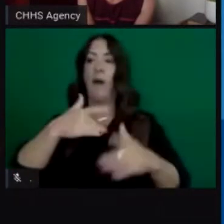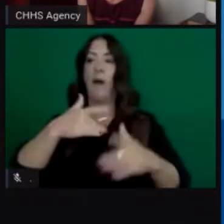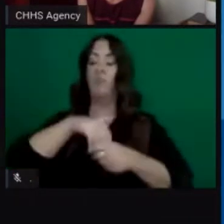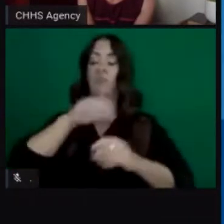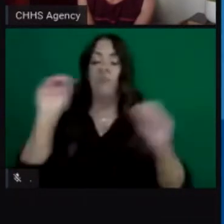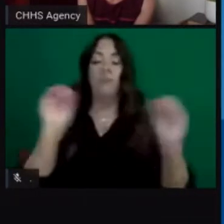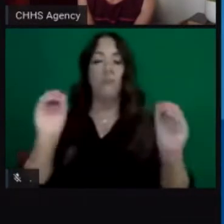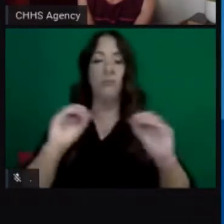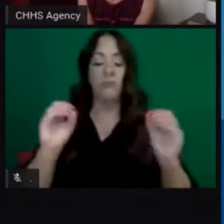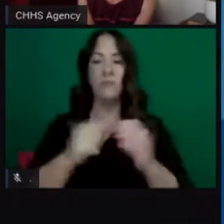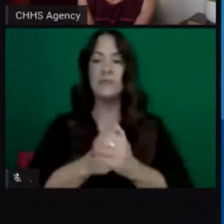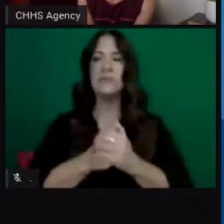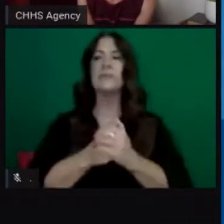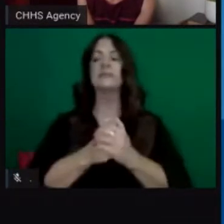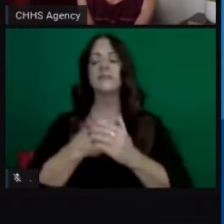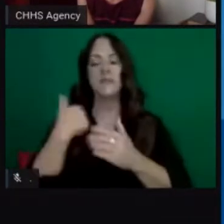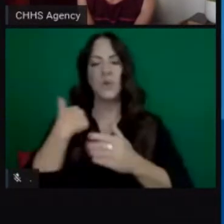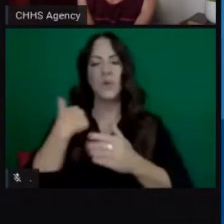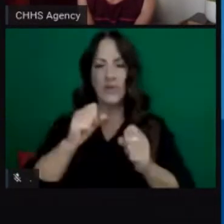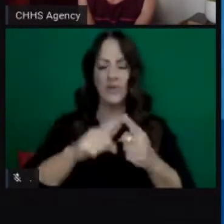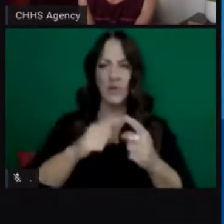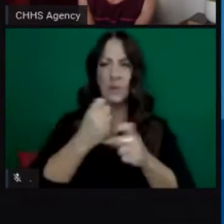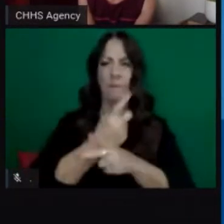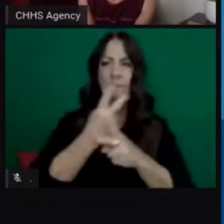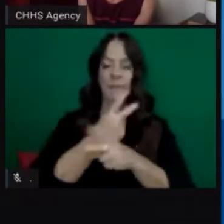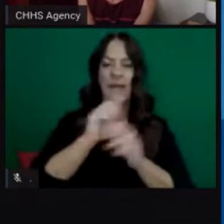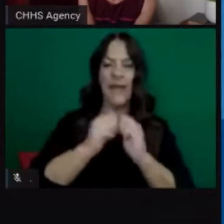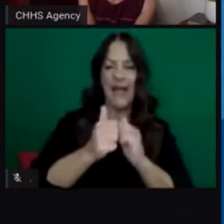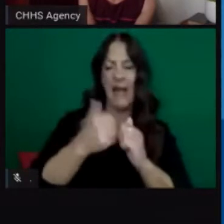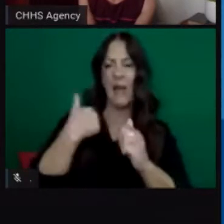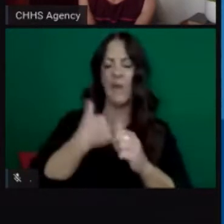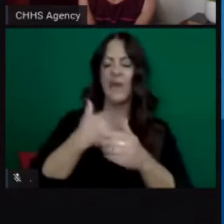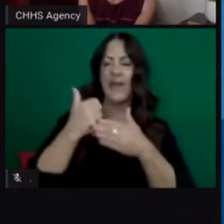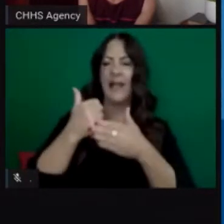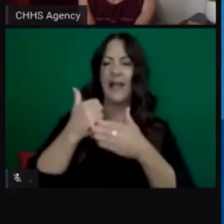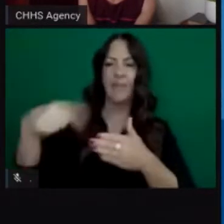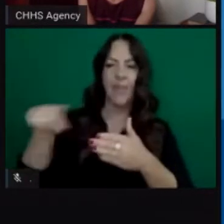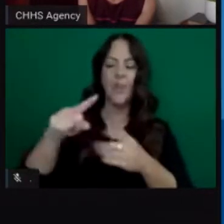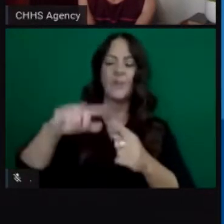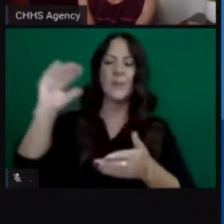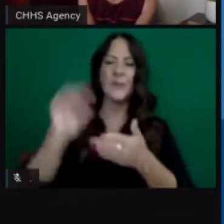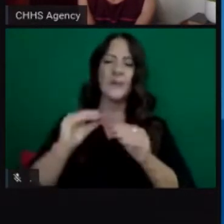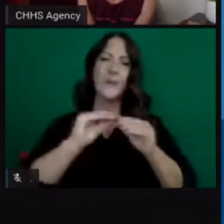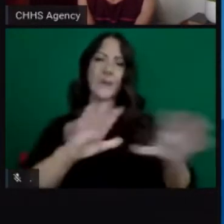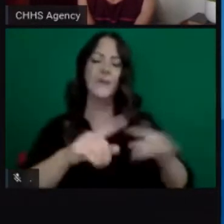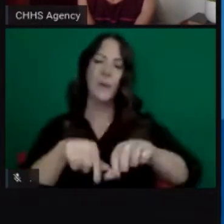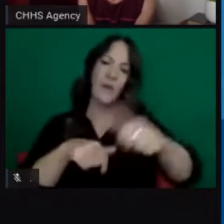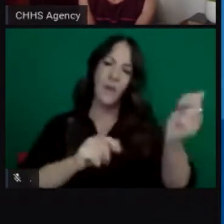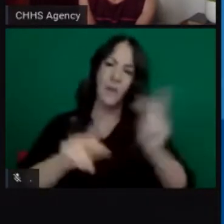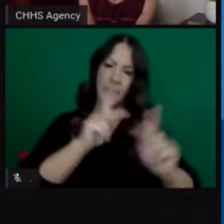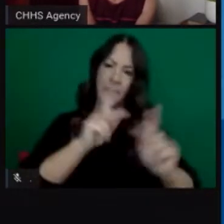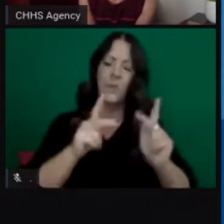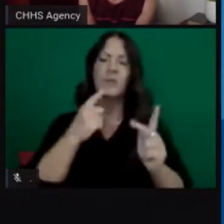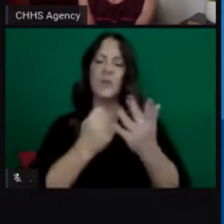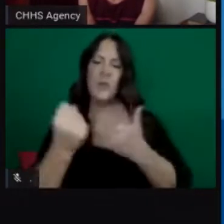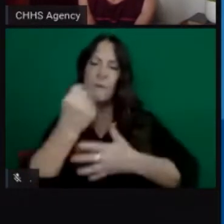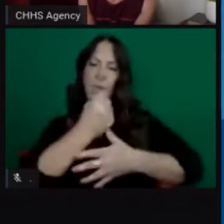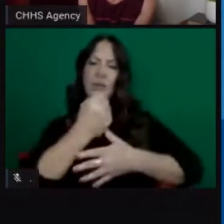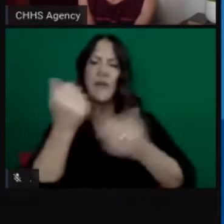them strategically and use our testing statewide to do that? So we're working on some frameworks around that to really update our prioritization.